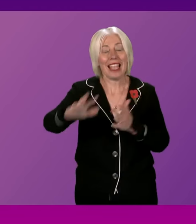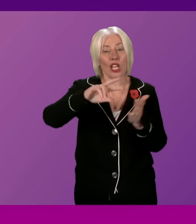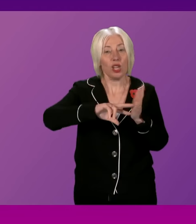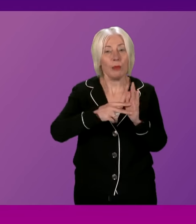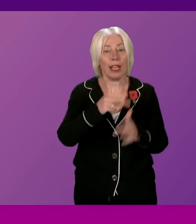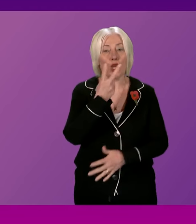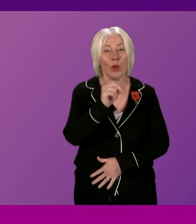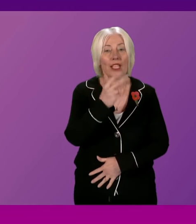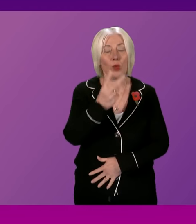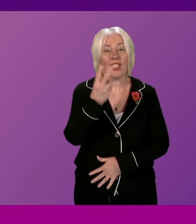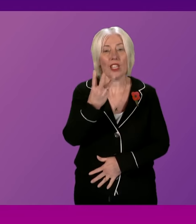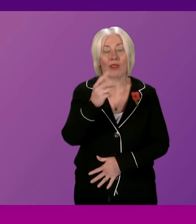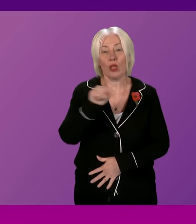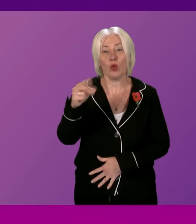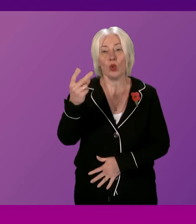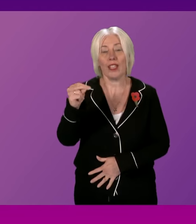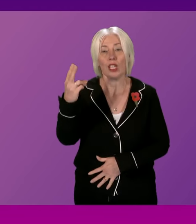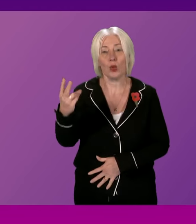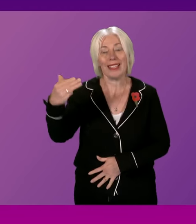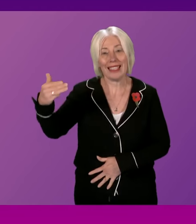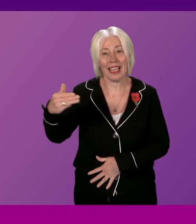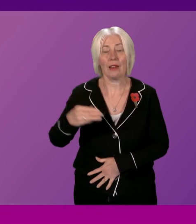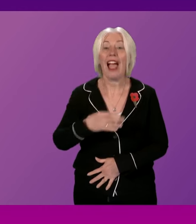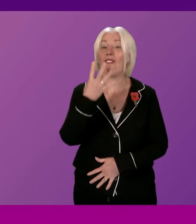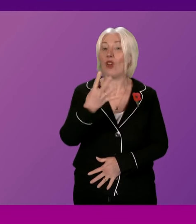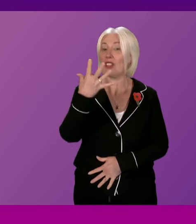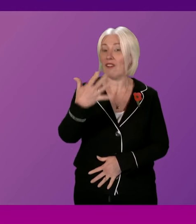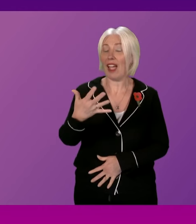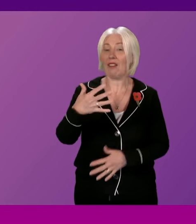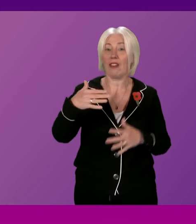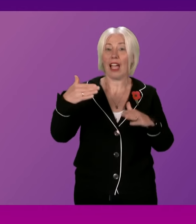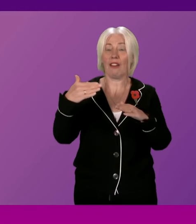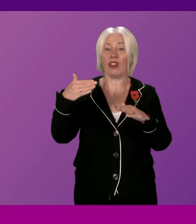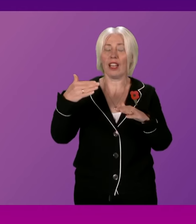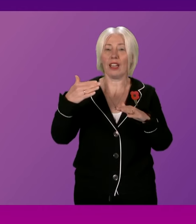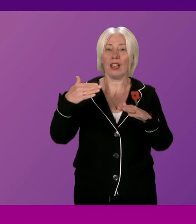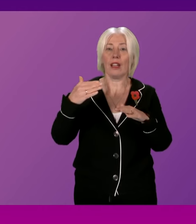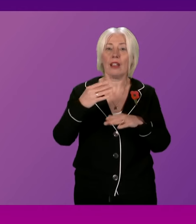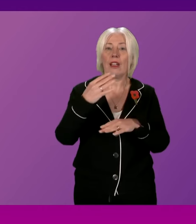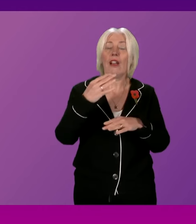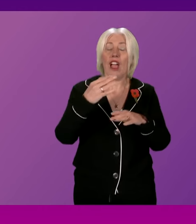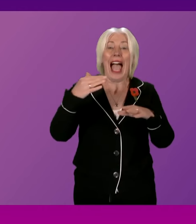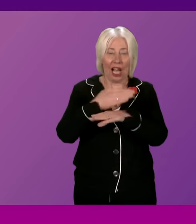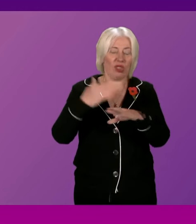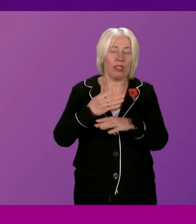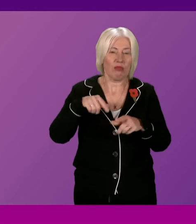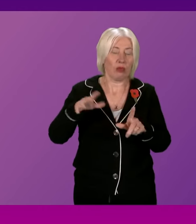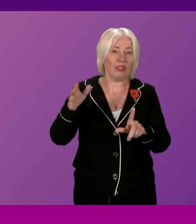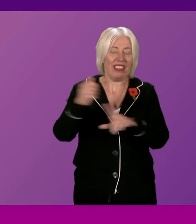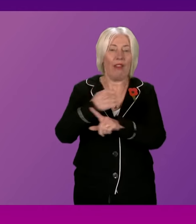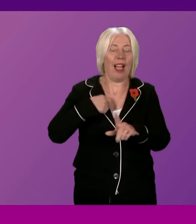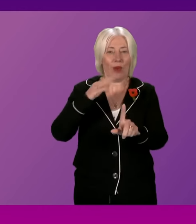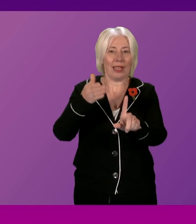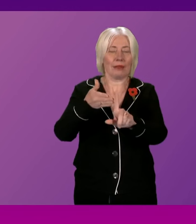-29 contains 45 actions to help us meet this very ambition. We recognise that to deliver our aims